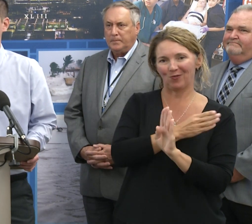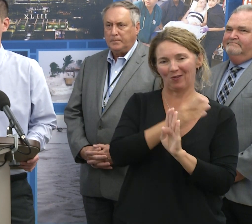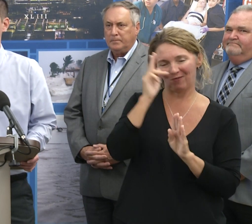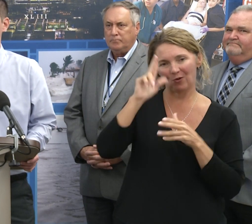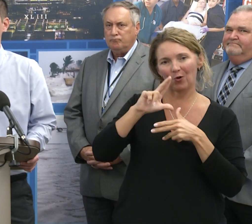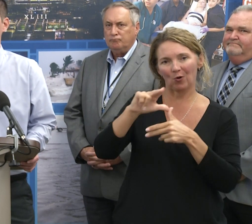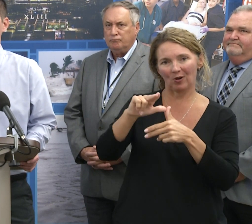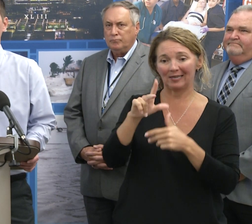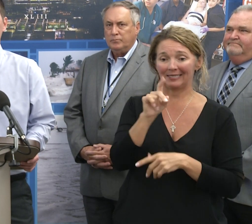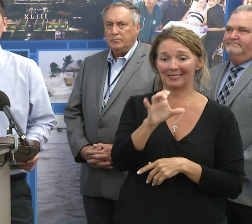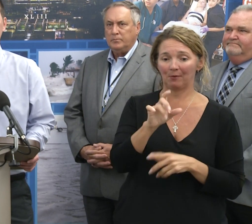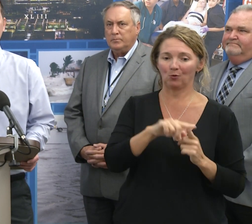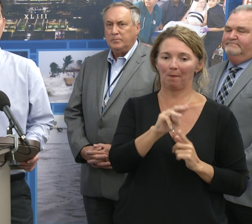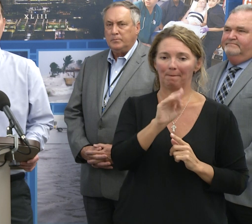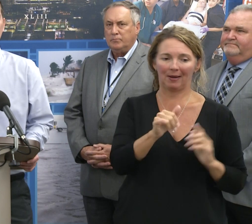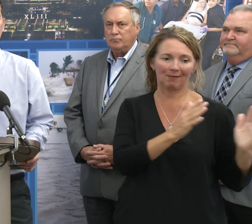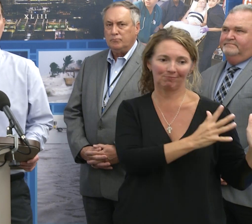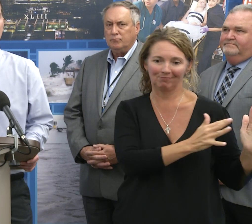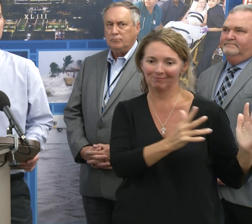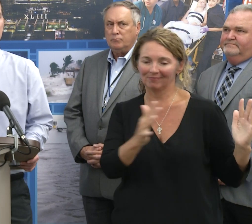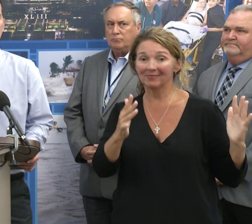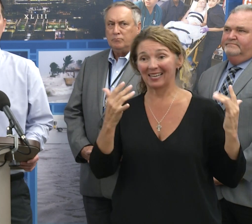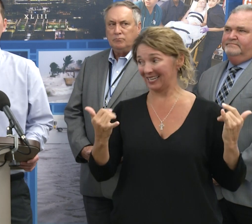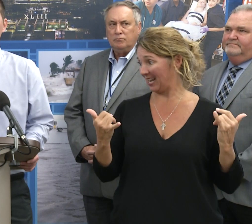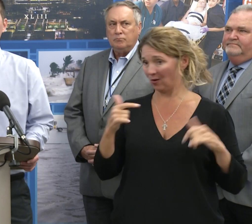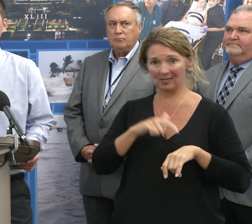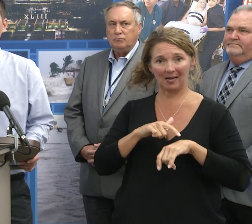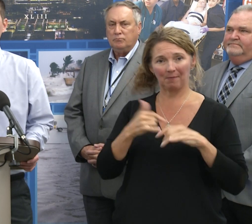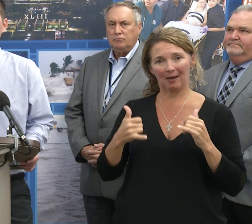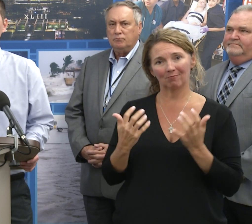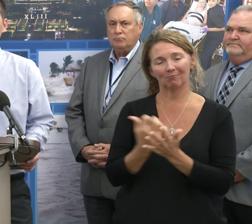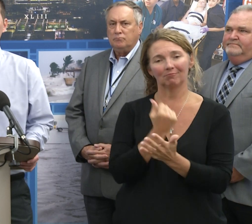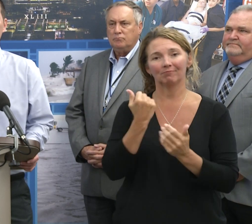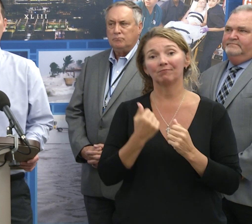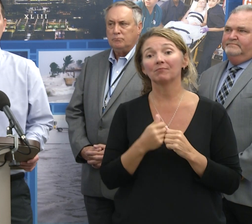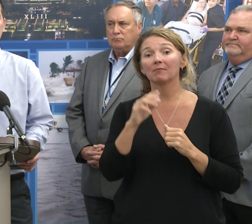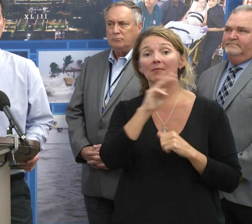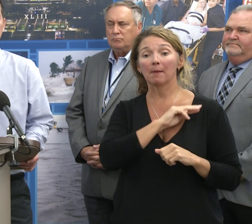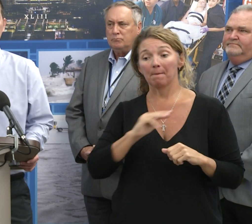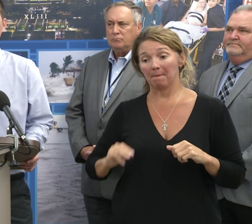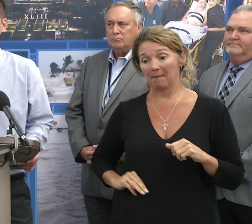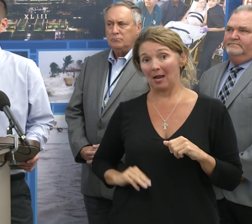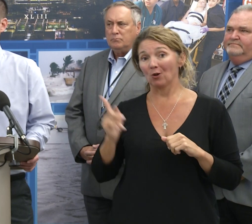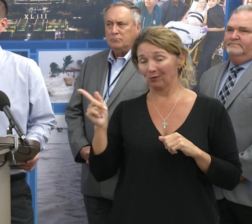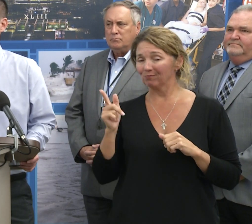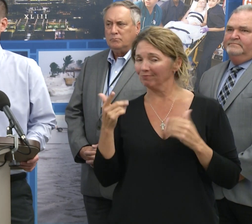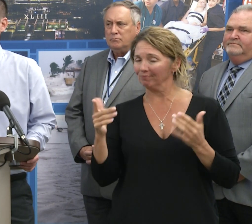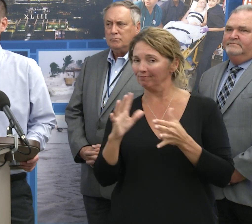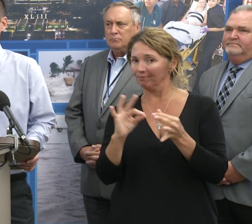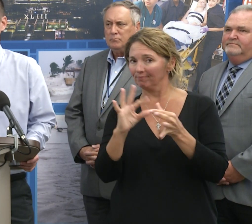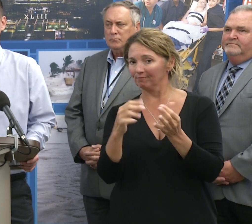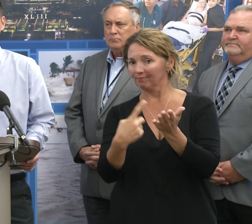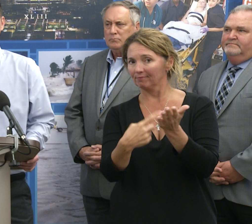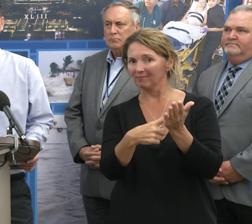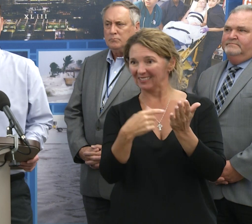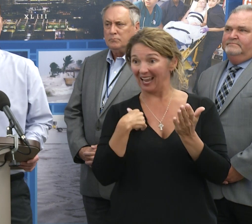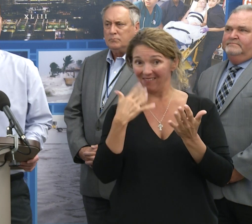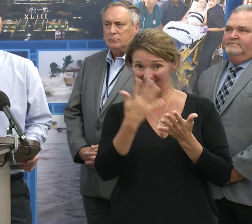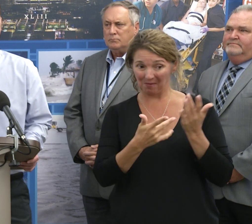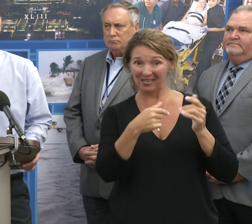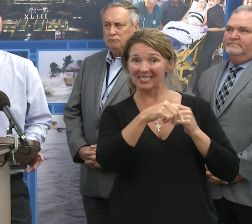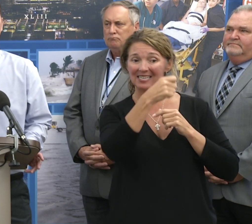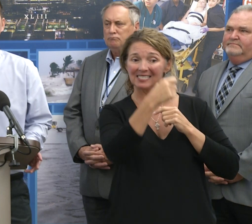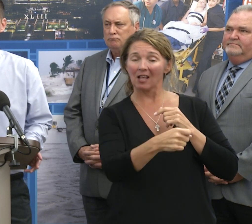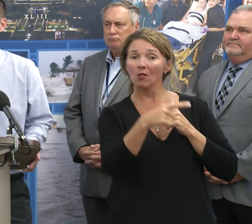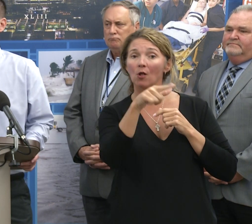from December through May. And we're in that season right now. And as Mayor Buckhorn mentioned, we do have a disturbance in the southern